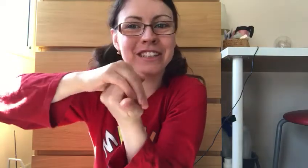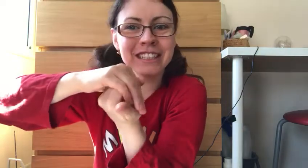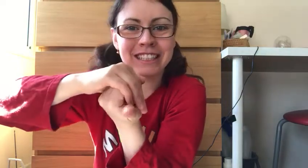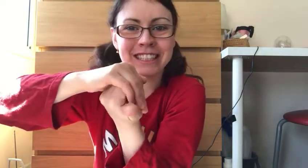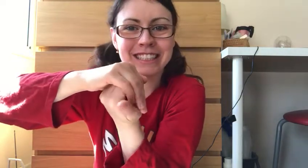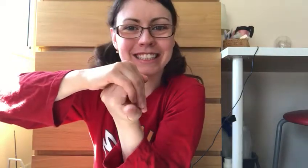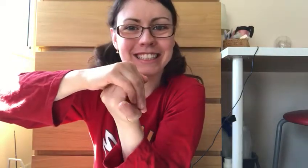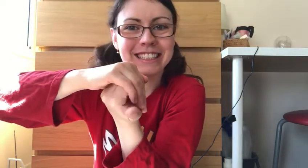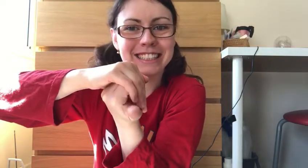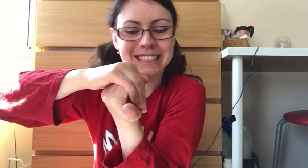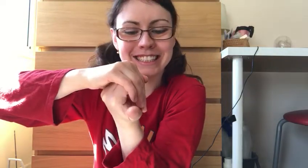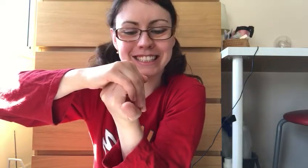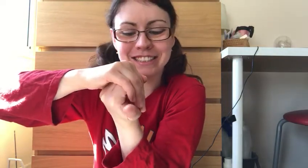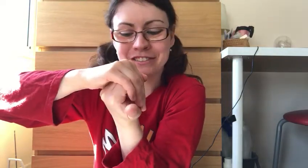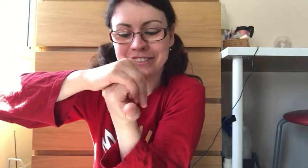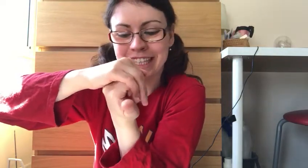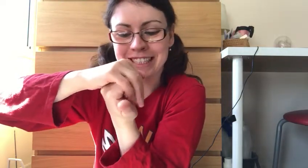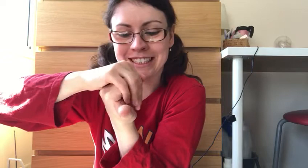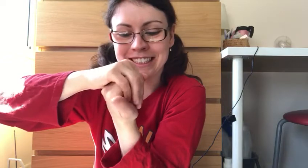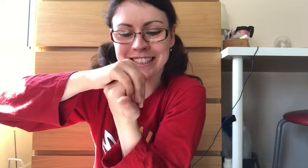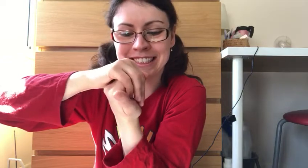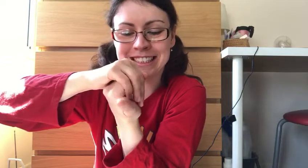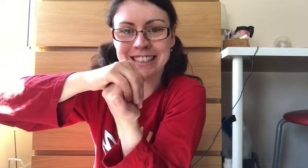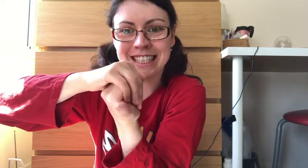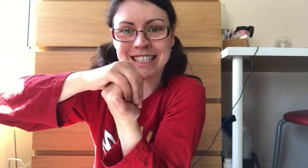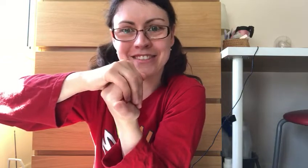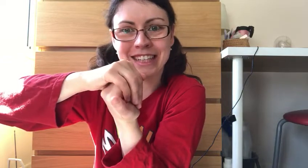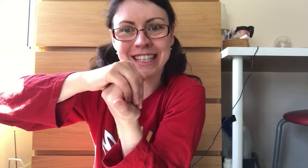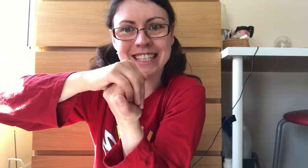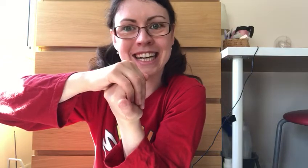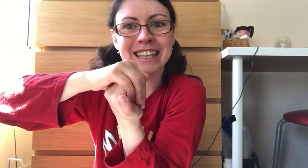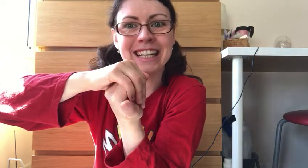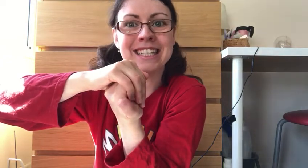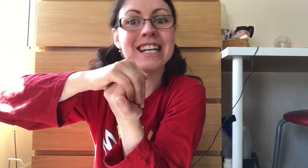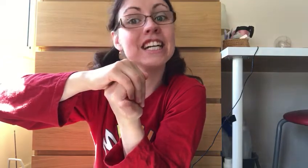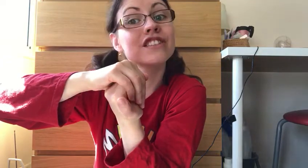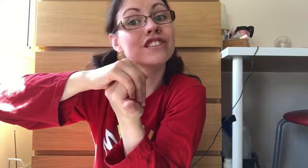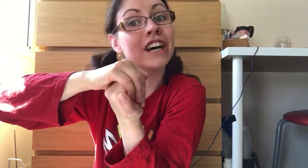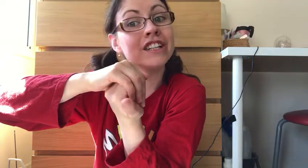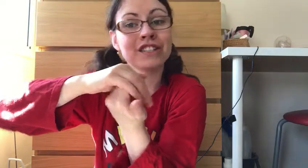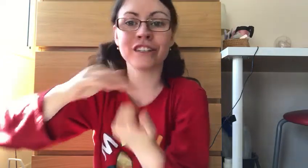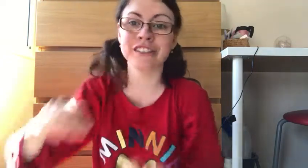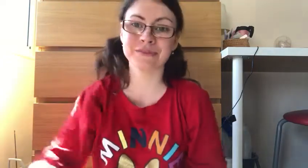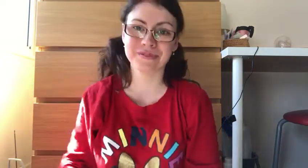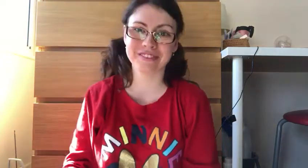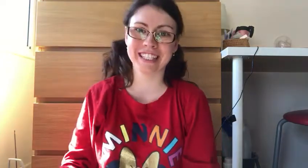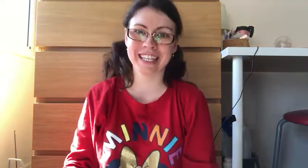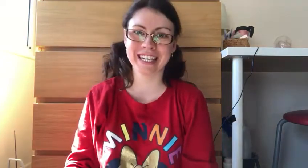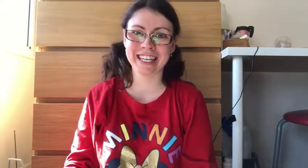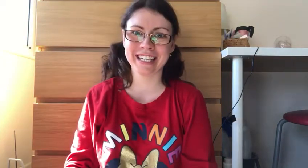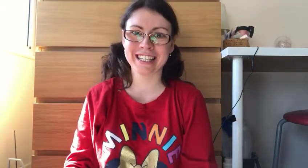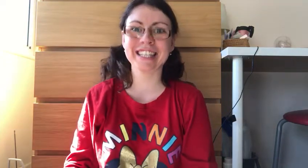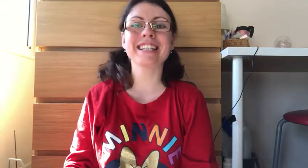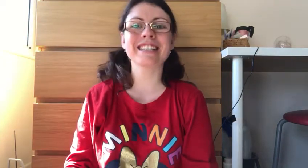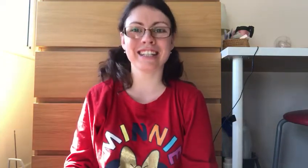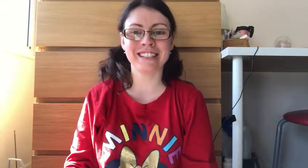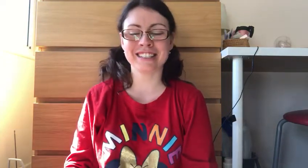wiggle. That's right and that's turtle. Okay turtle